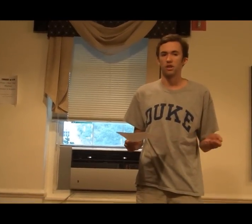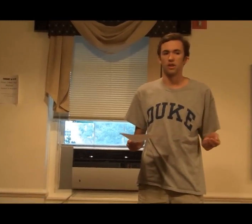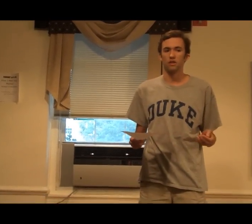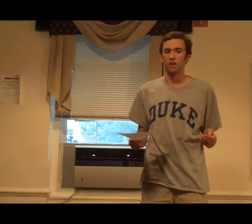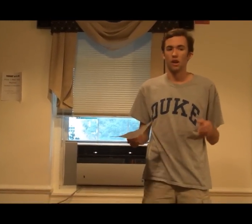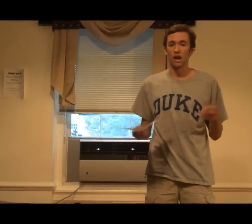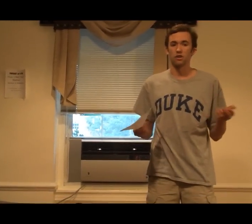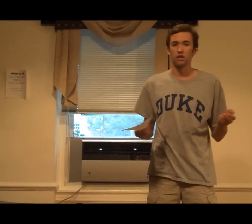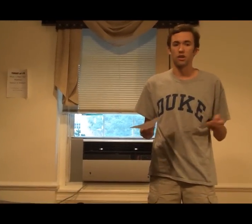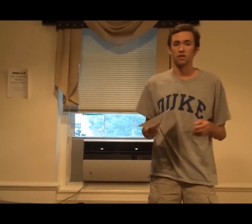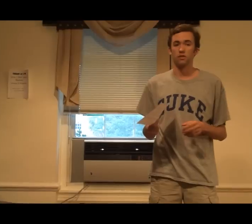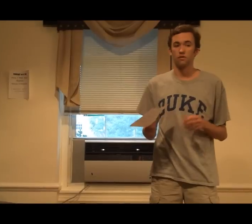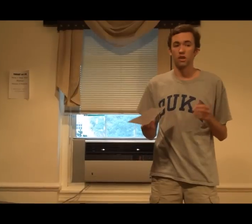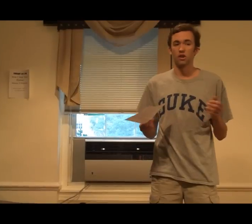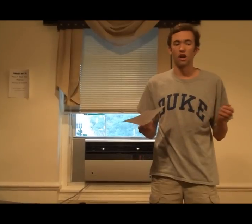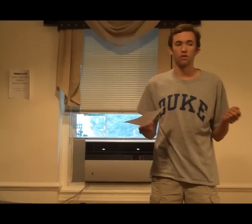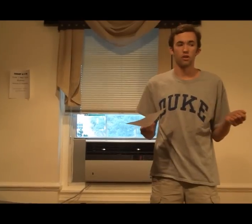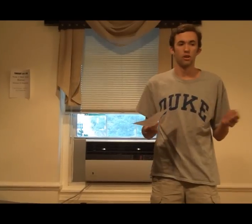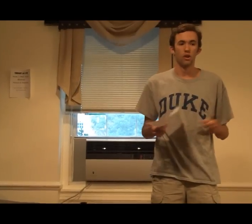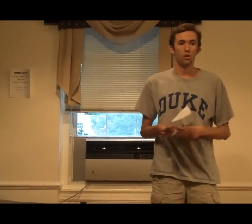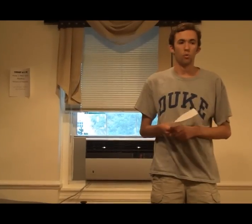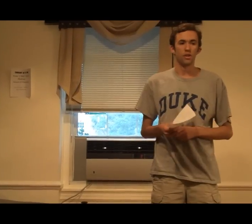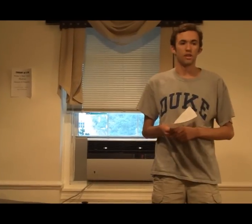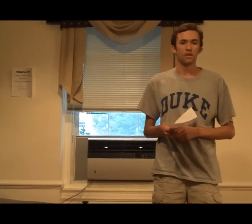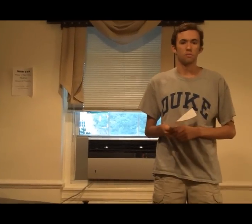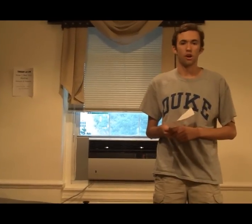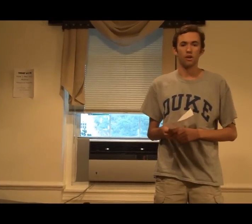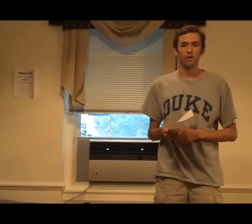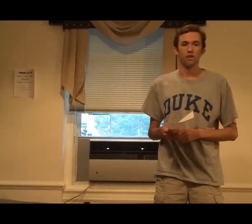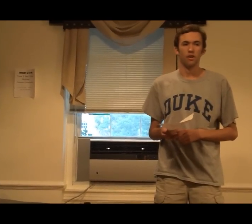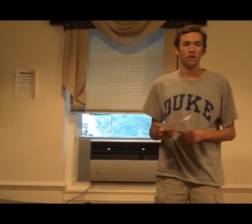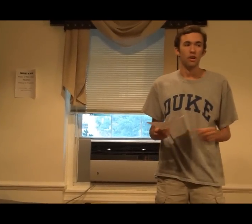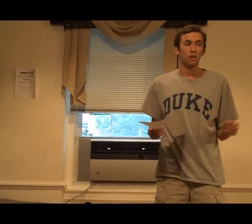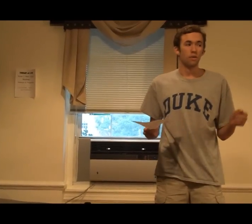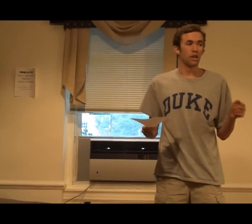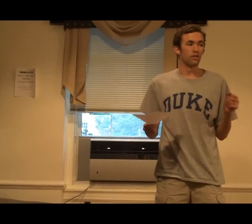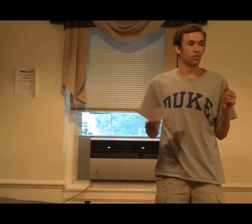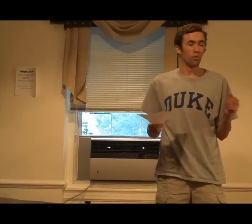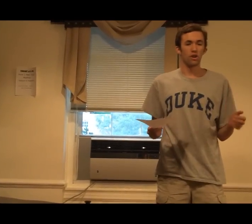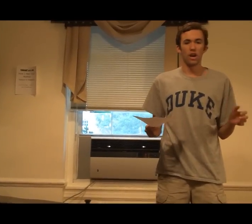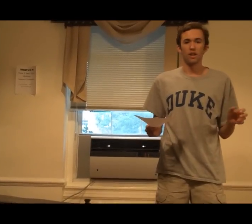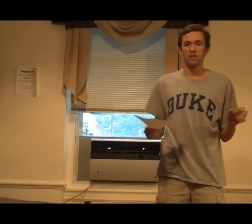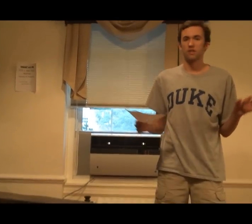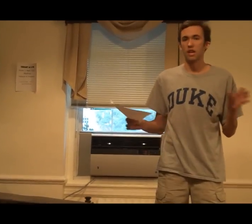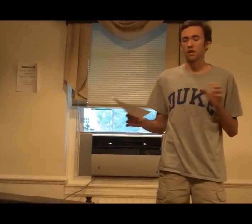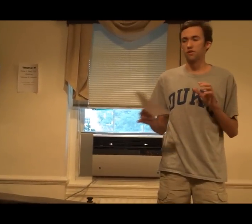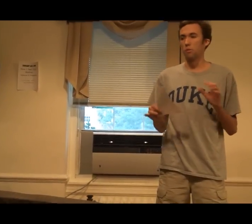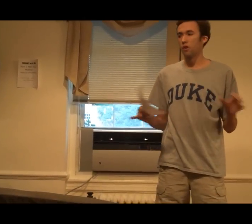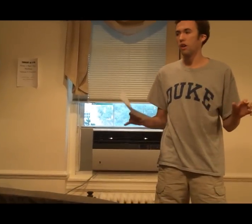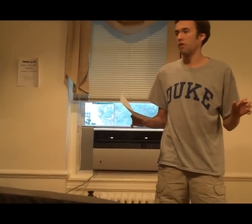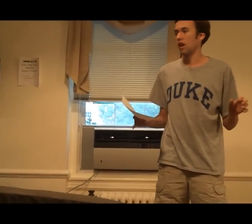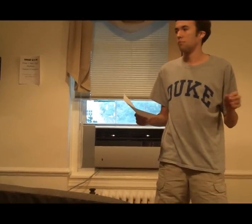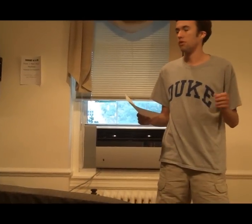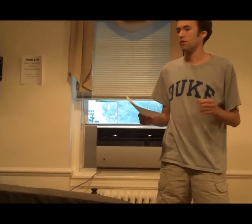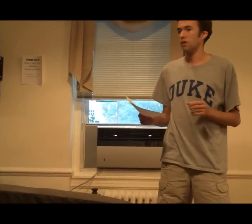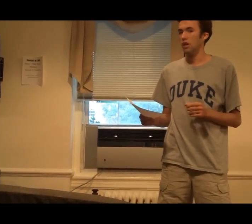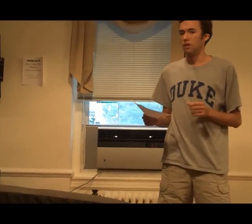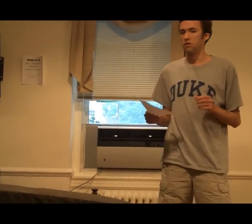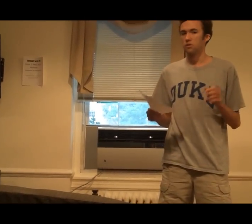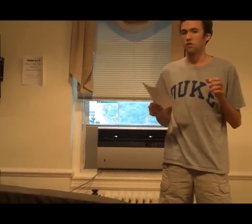actually is and figure out what sets us apart. Because we are not distinct from all the other animals. There's a sort